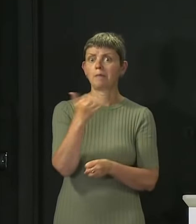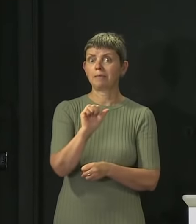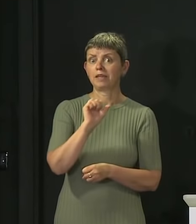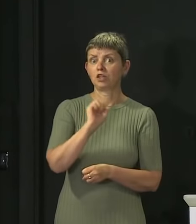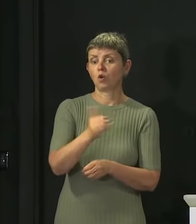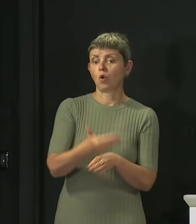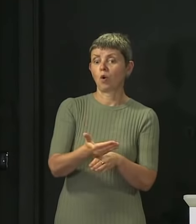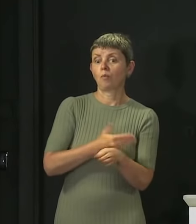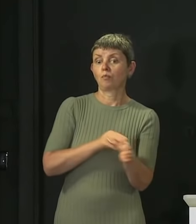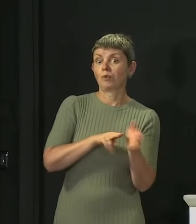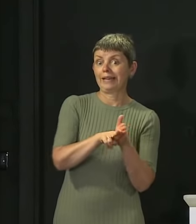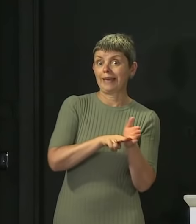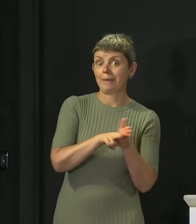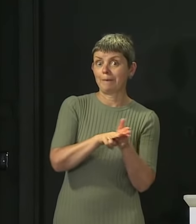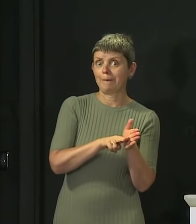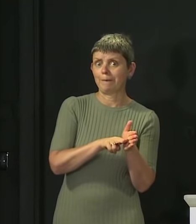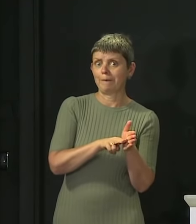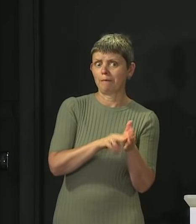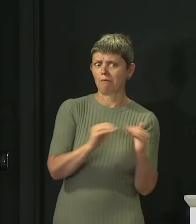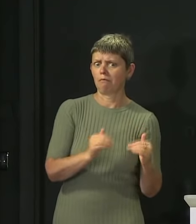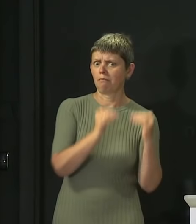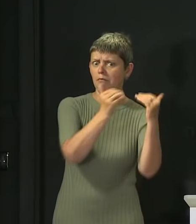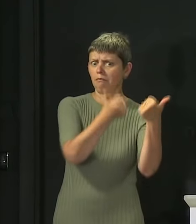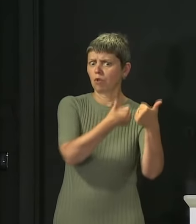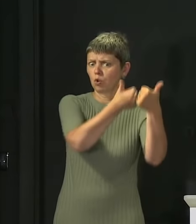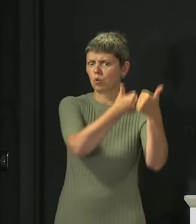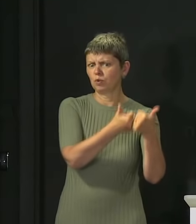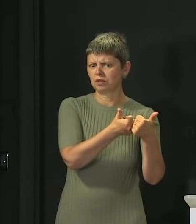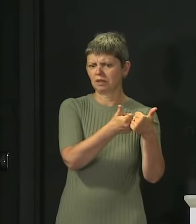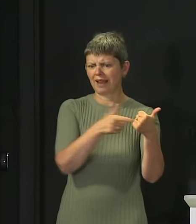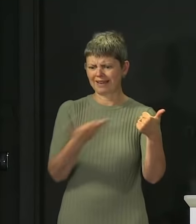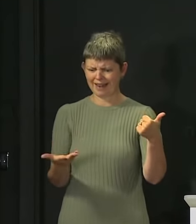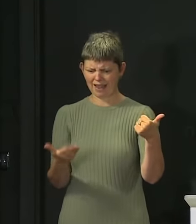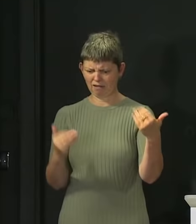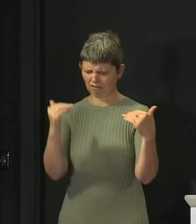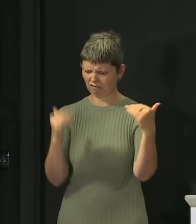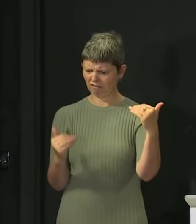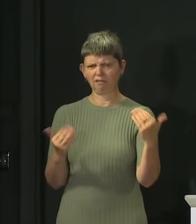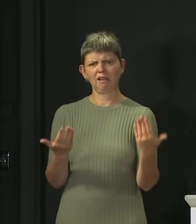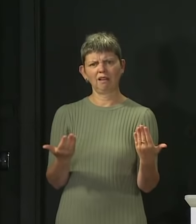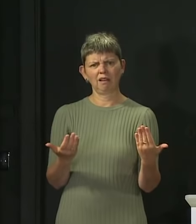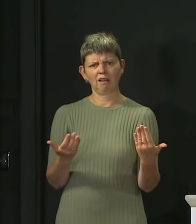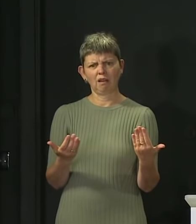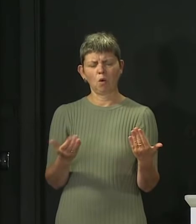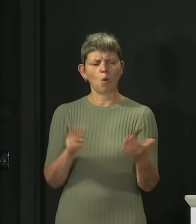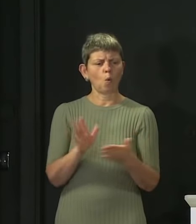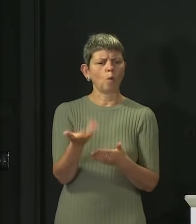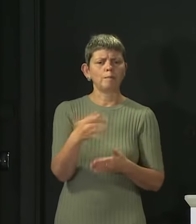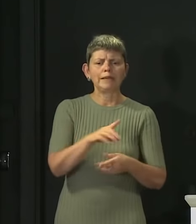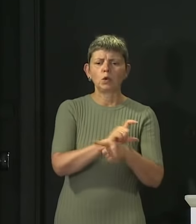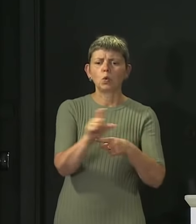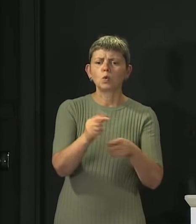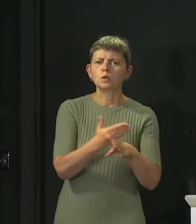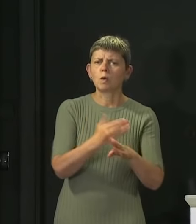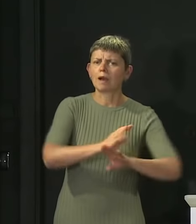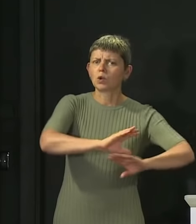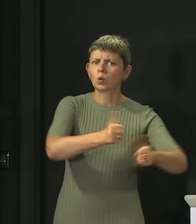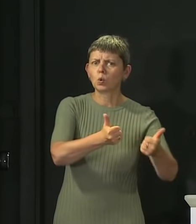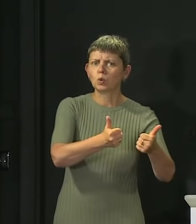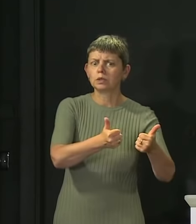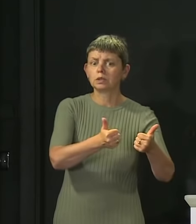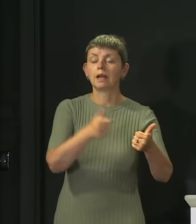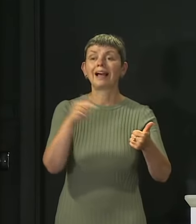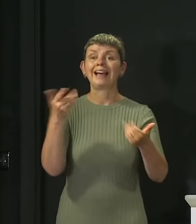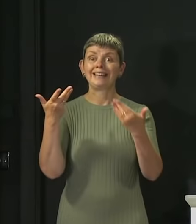result that is lower than that, that gets looked at. If you've, you know, done coursework that your teacher thinks is relevant, that is what is looked at.